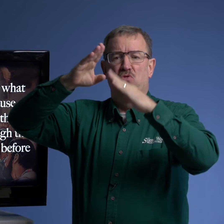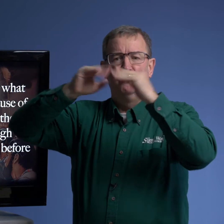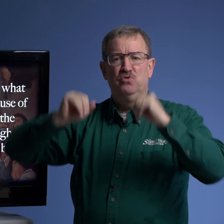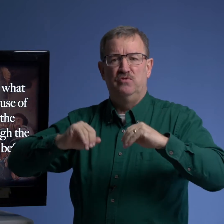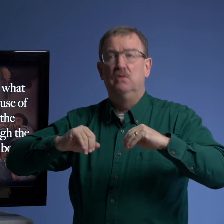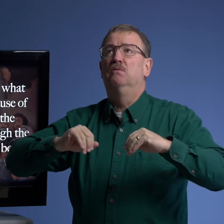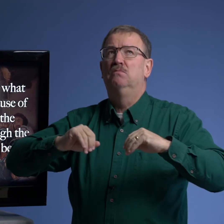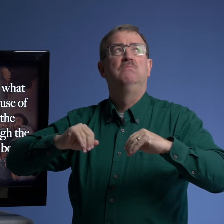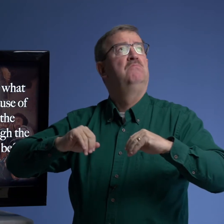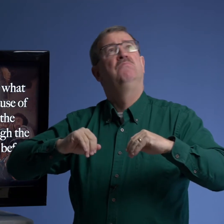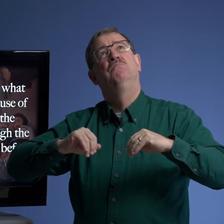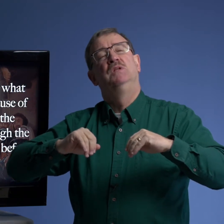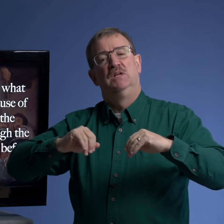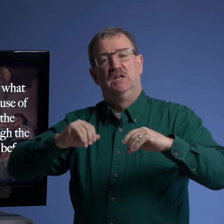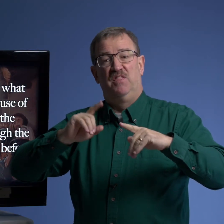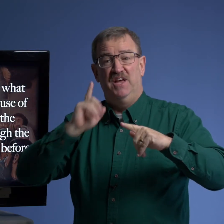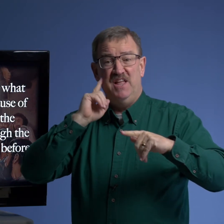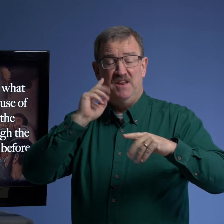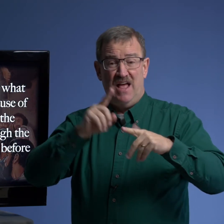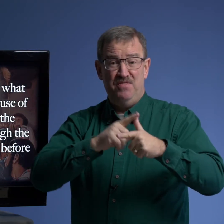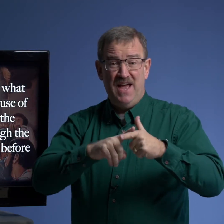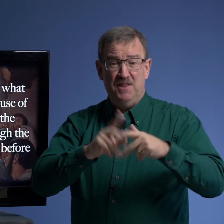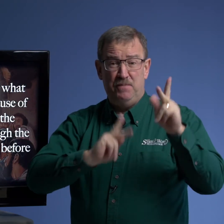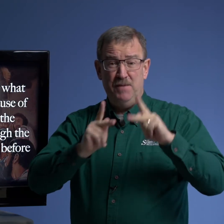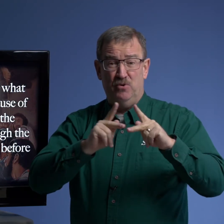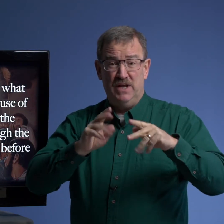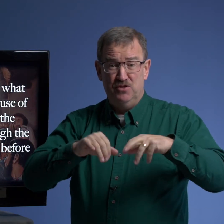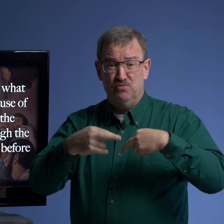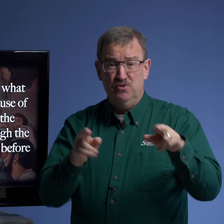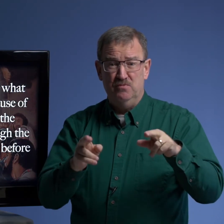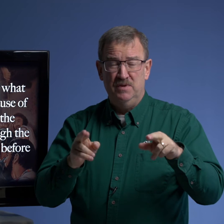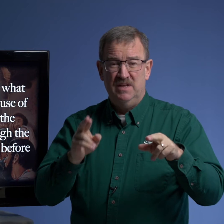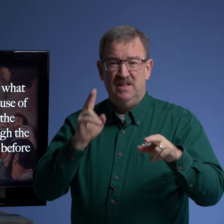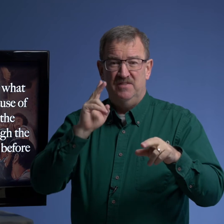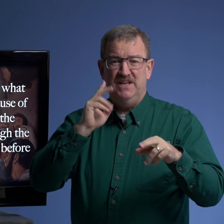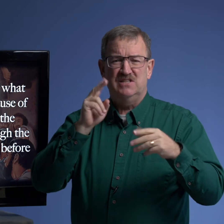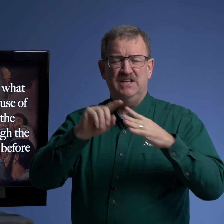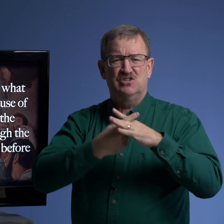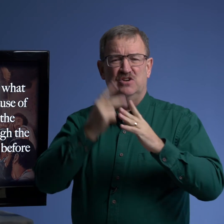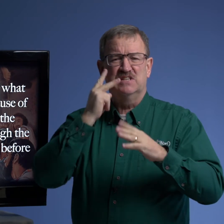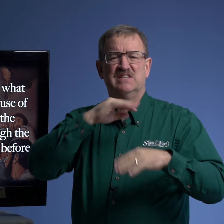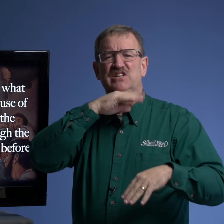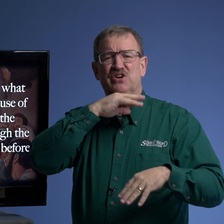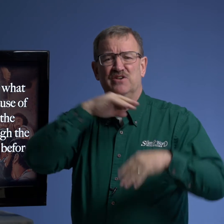the roof then and then the people in the room they they start to see dirt